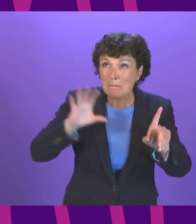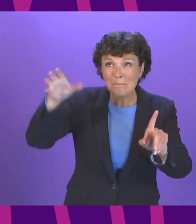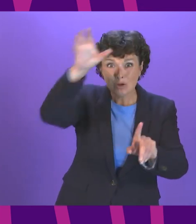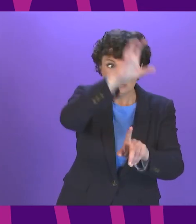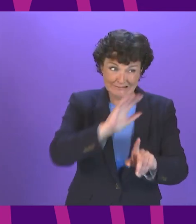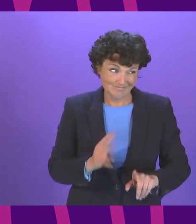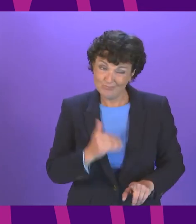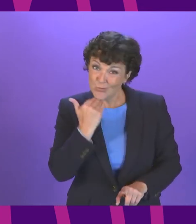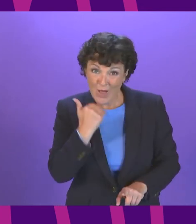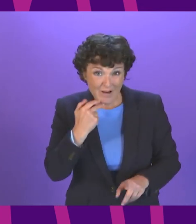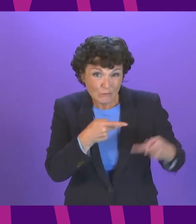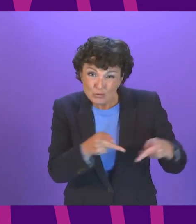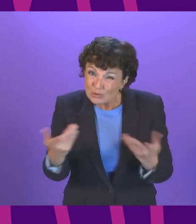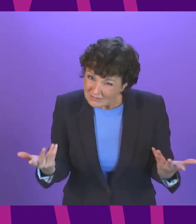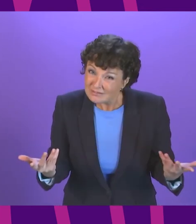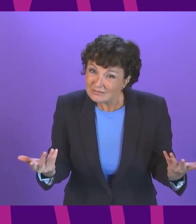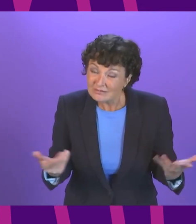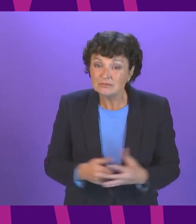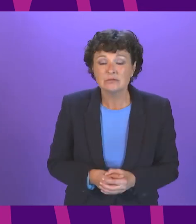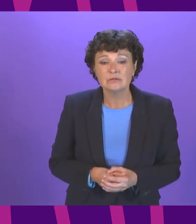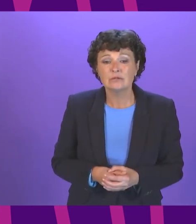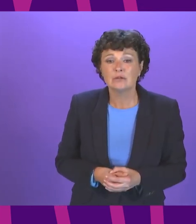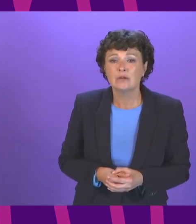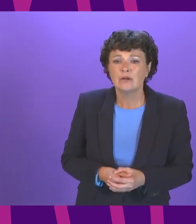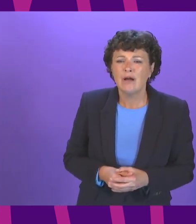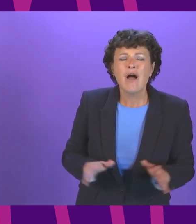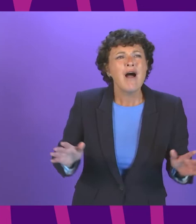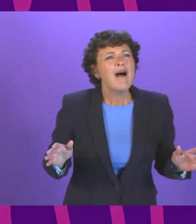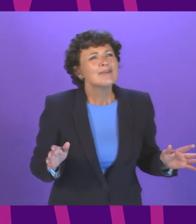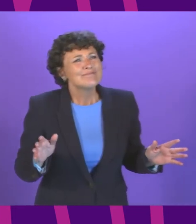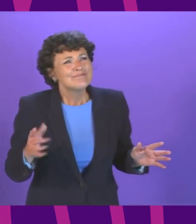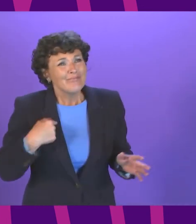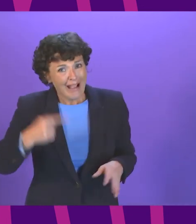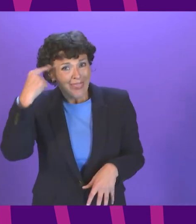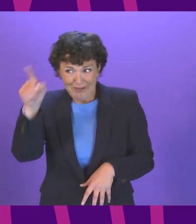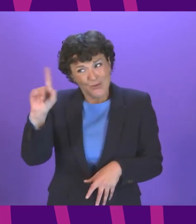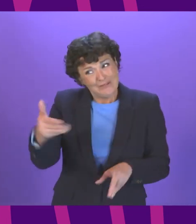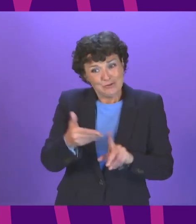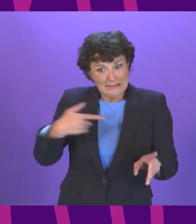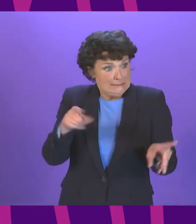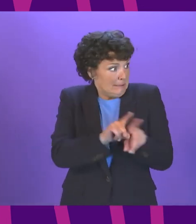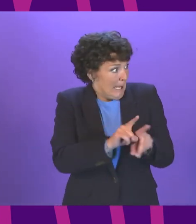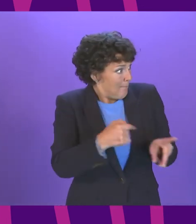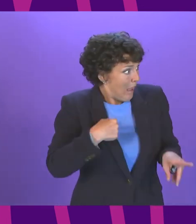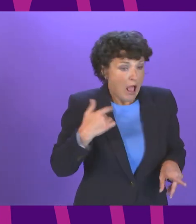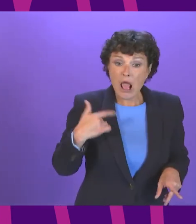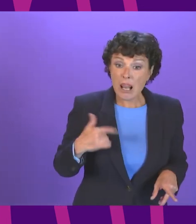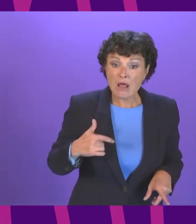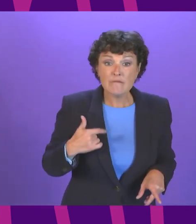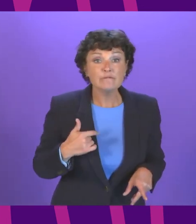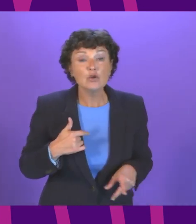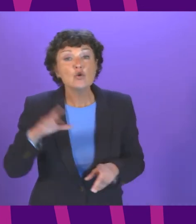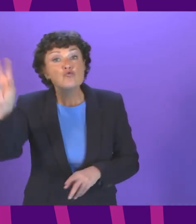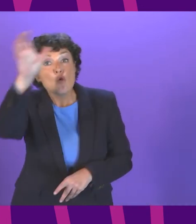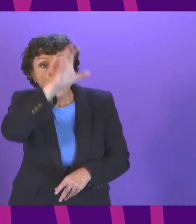served at the moment Mark Ruskell I think the member needs to recognise as I live in a rural area as well that some roads will be absolutely